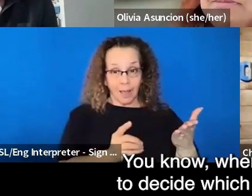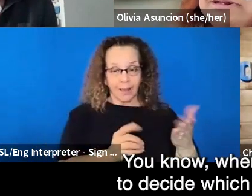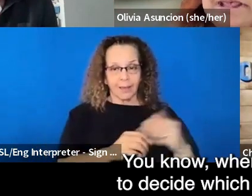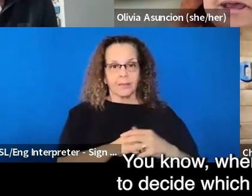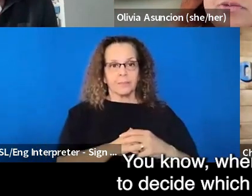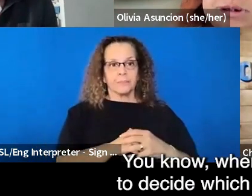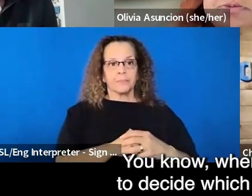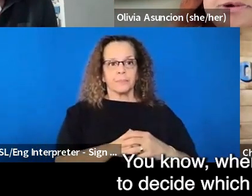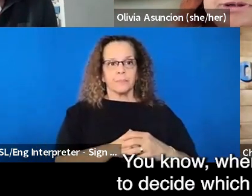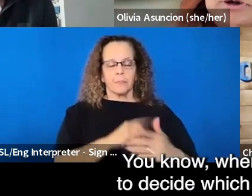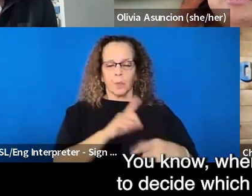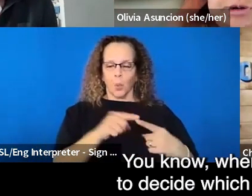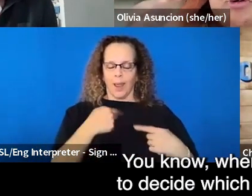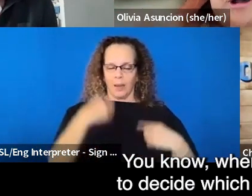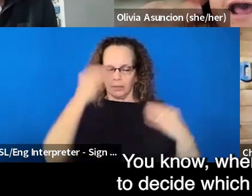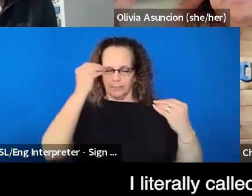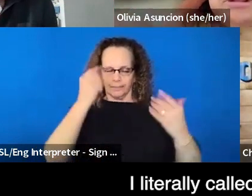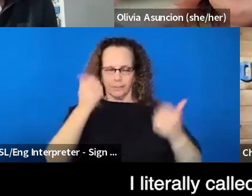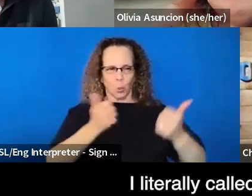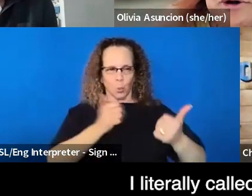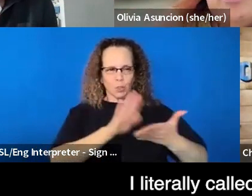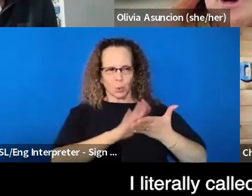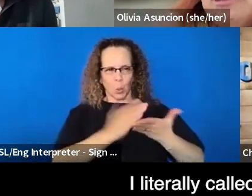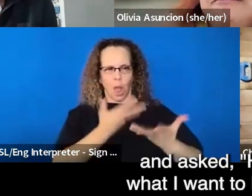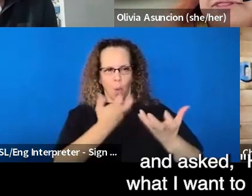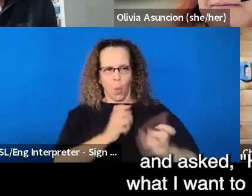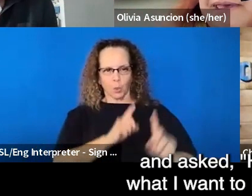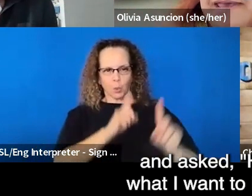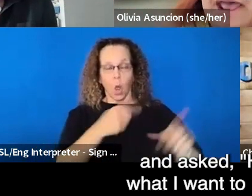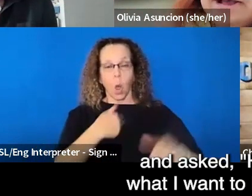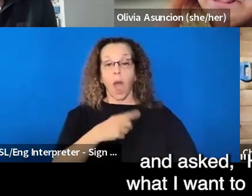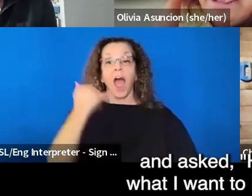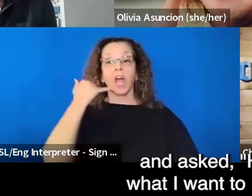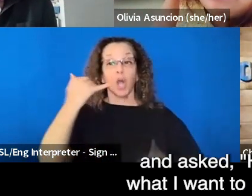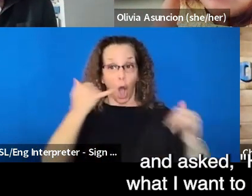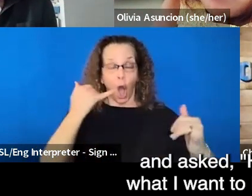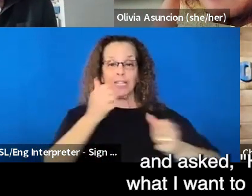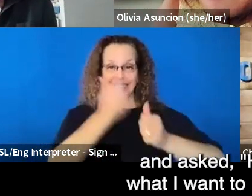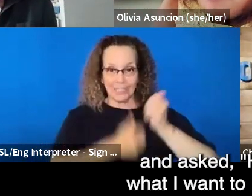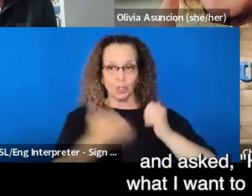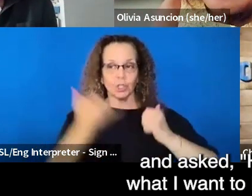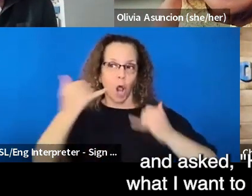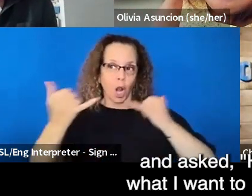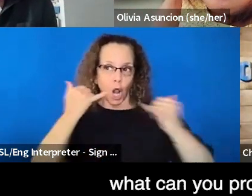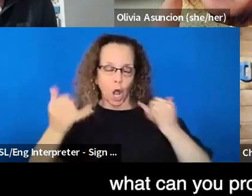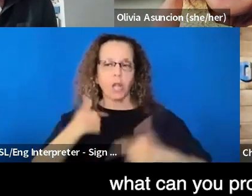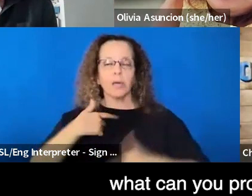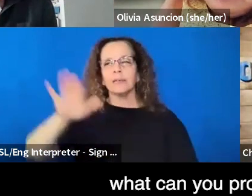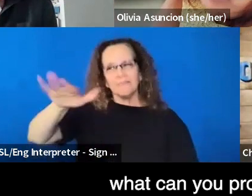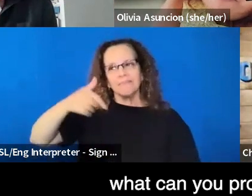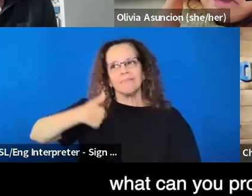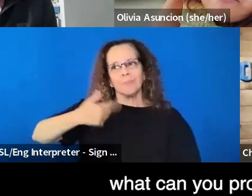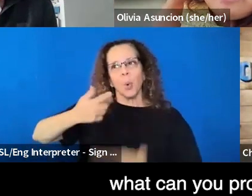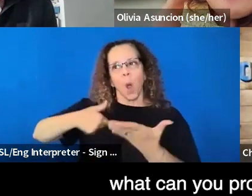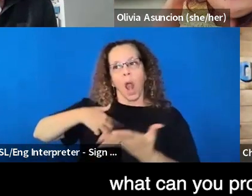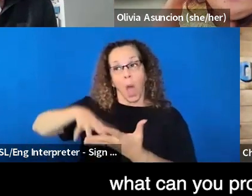when it was time to decide which one to go to, I literally called all of them and asked, Hey, this is what I want to learn about. What